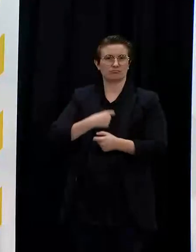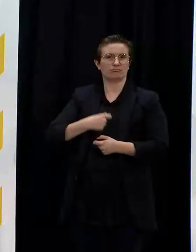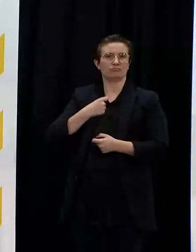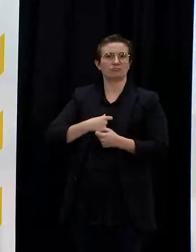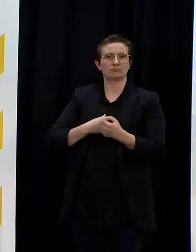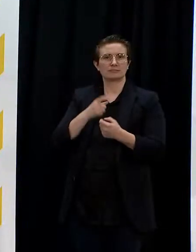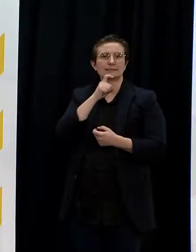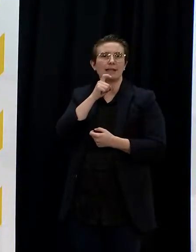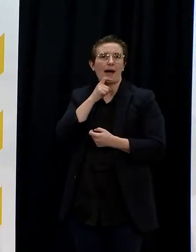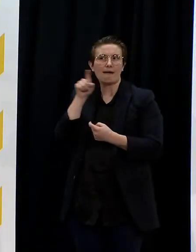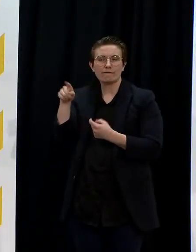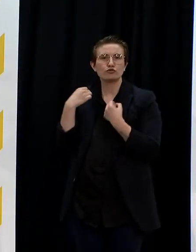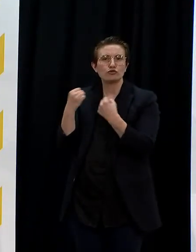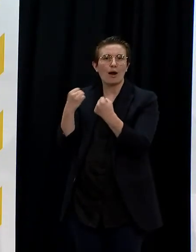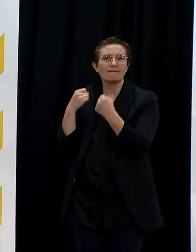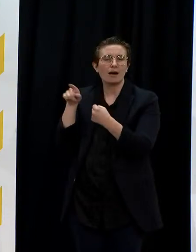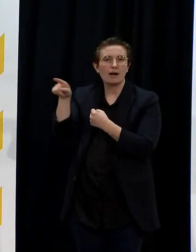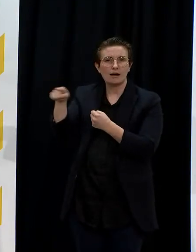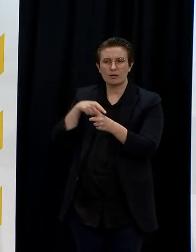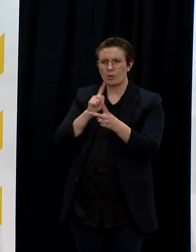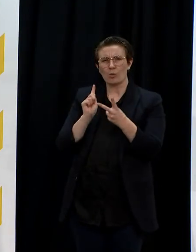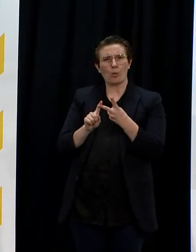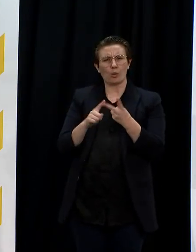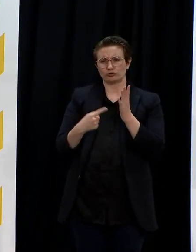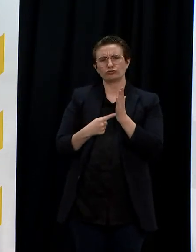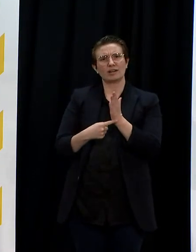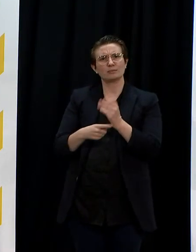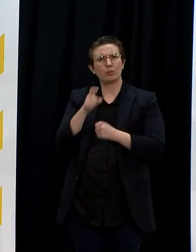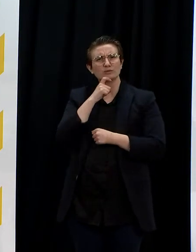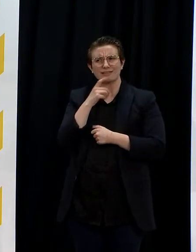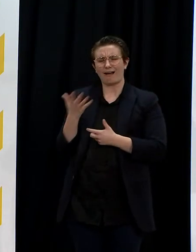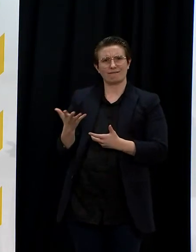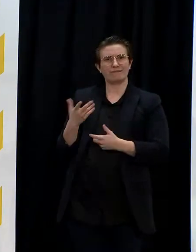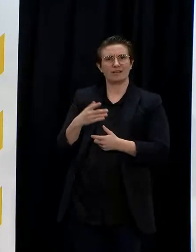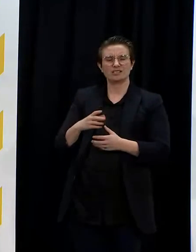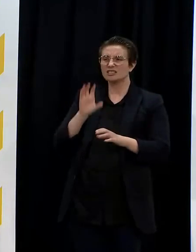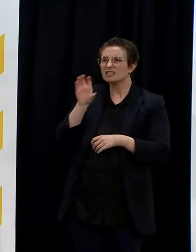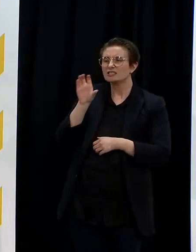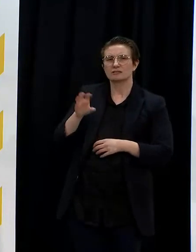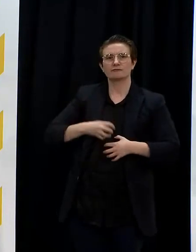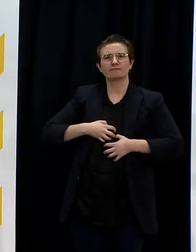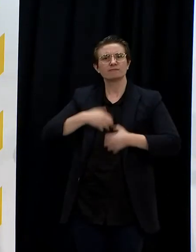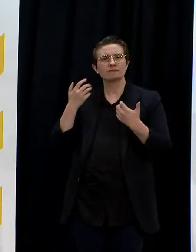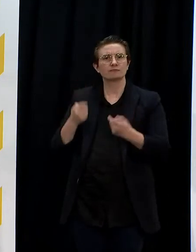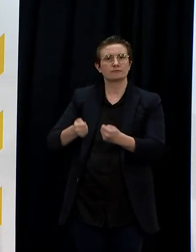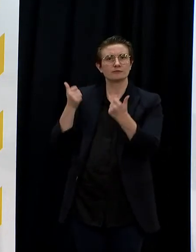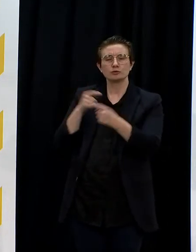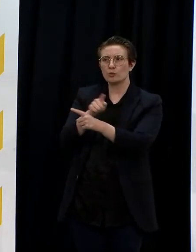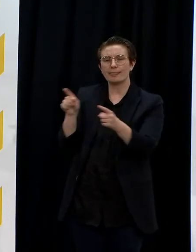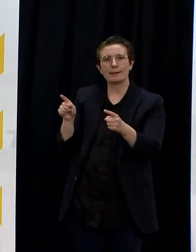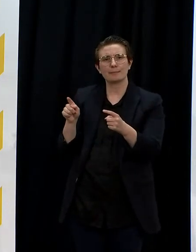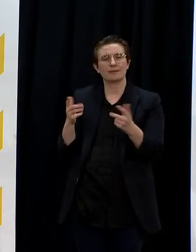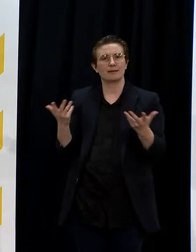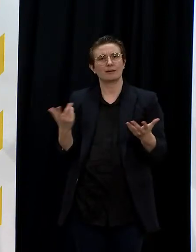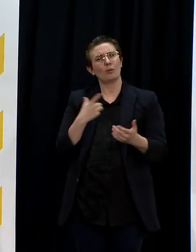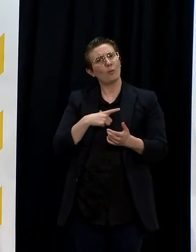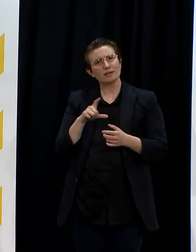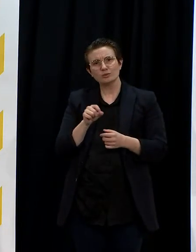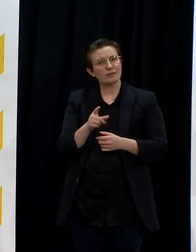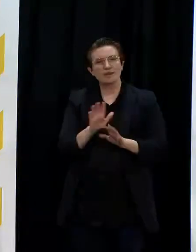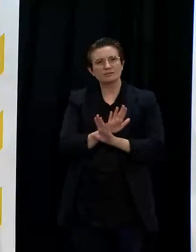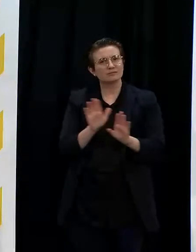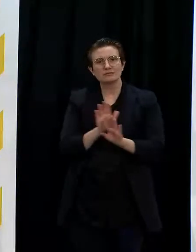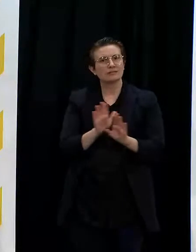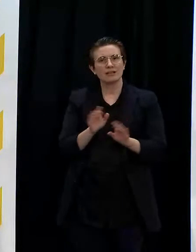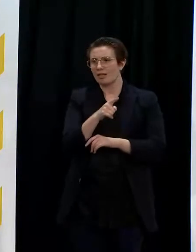weeks. There is never any justification for lashing out at our essential workers. They are effectively putting themselves at